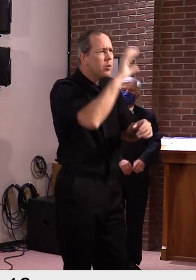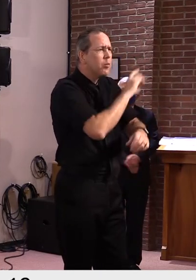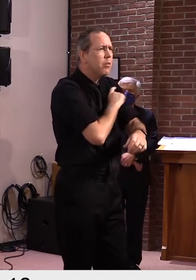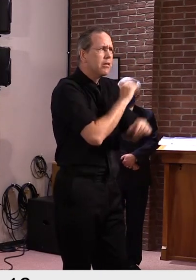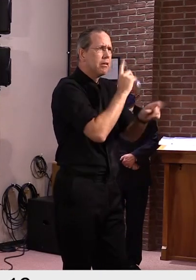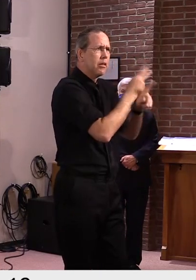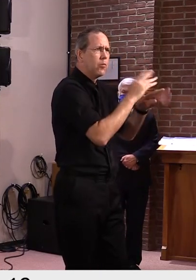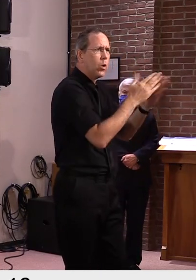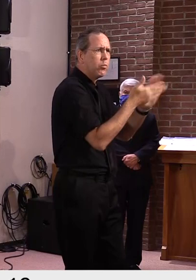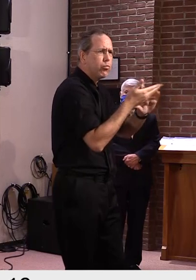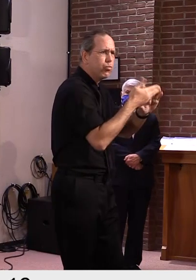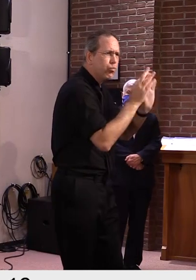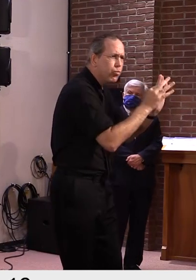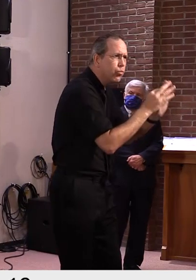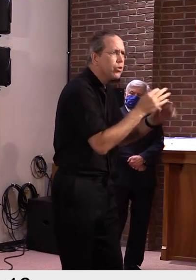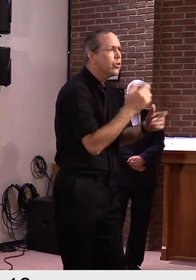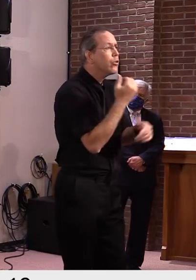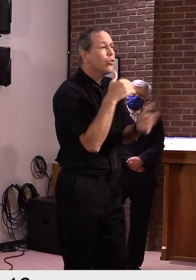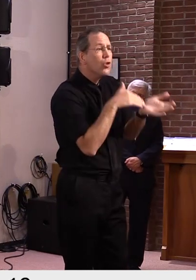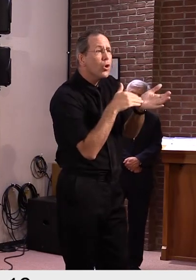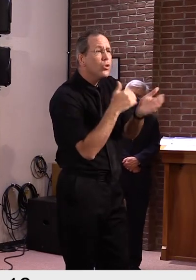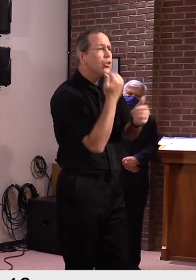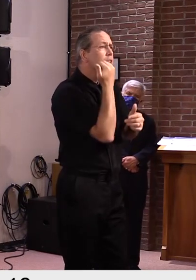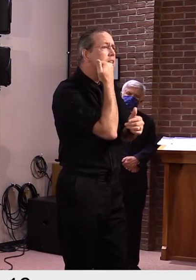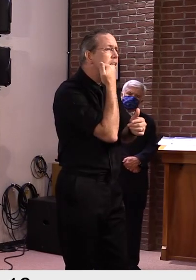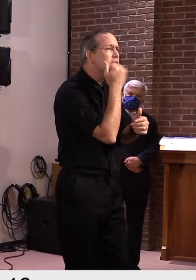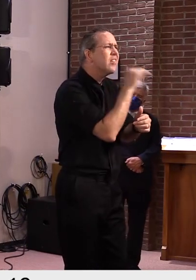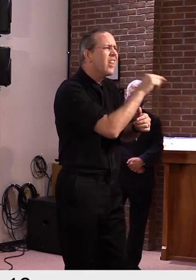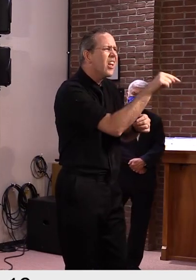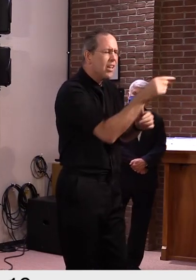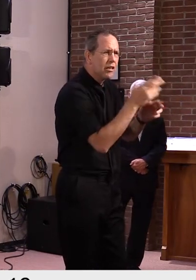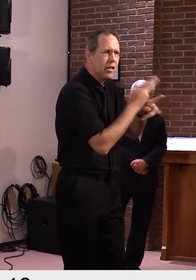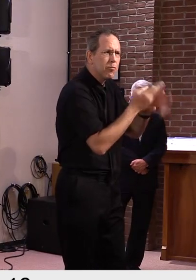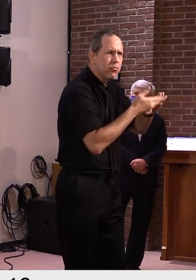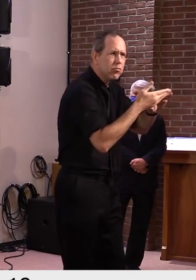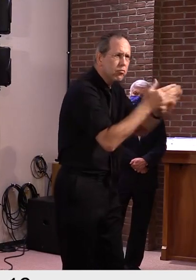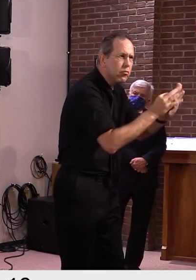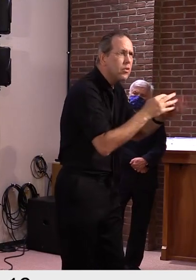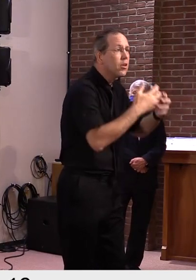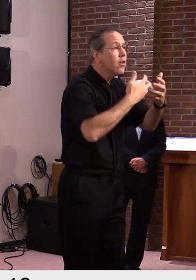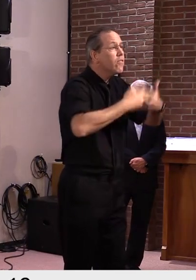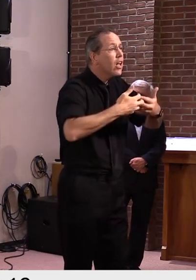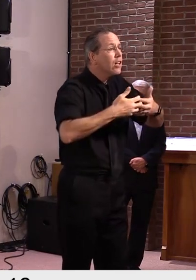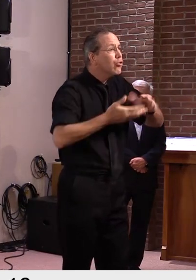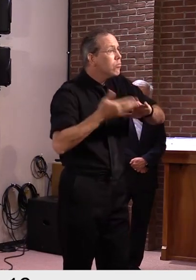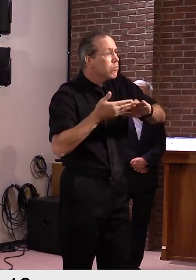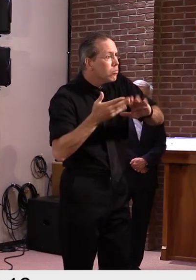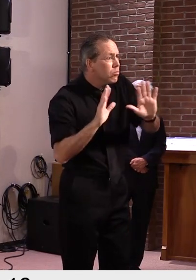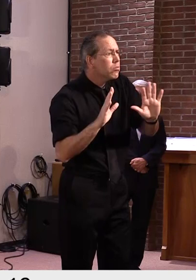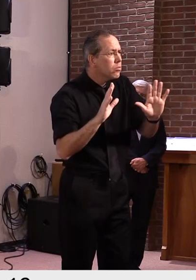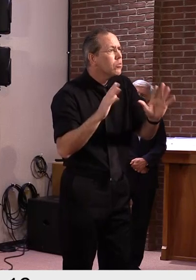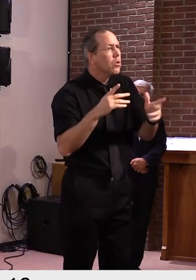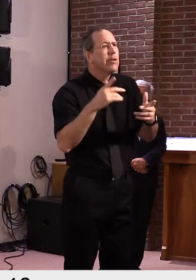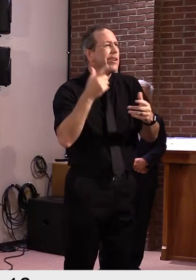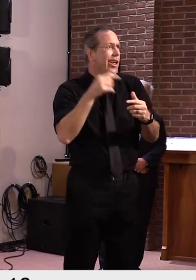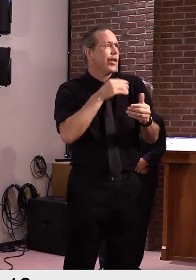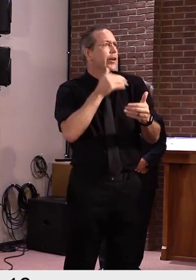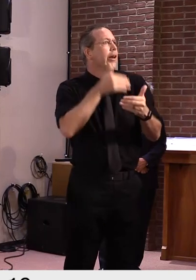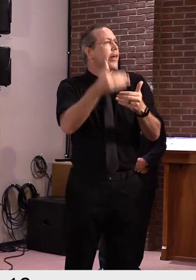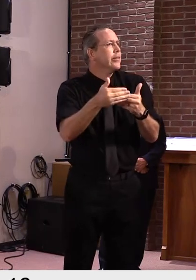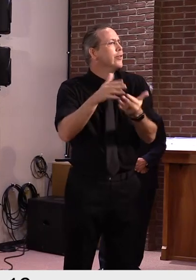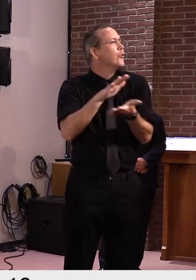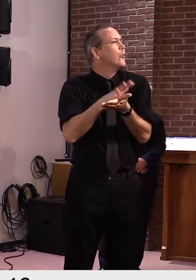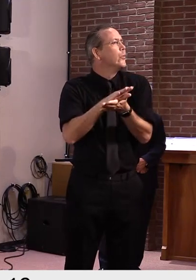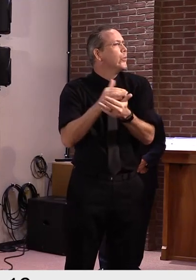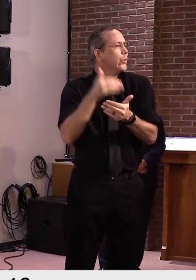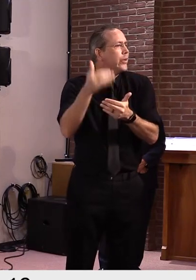offices, dentists, child care, manufacturing and yes now our schools to some extent though they were just beginning